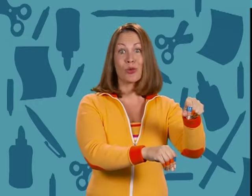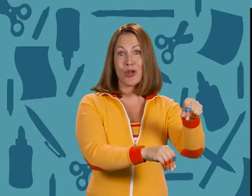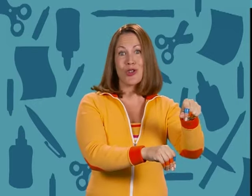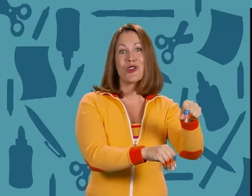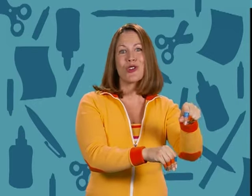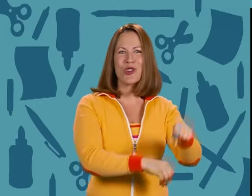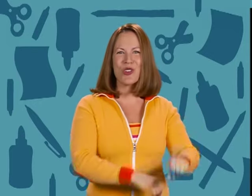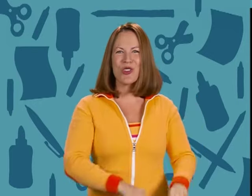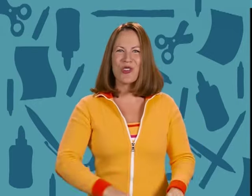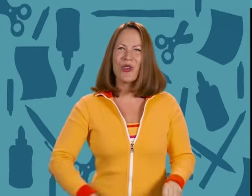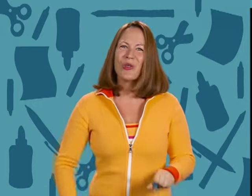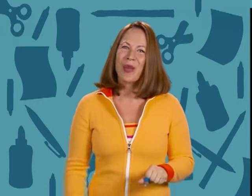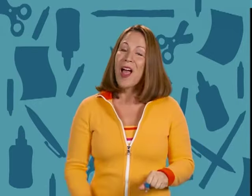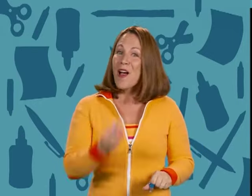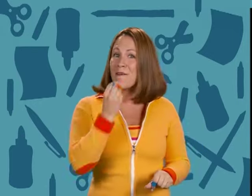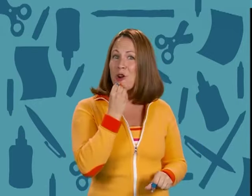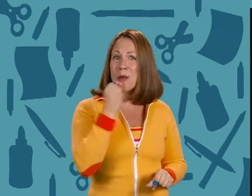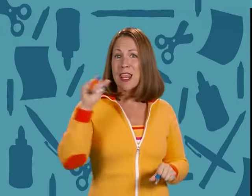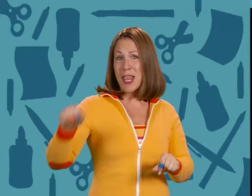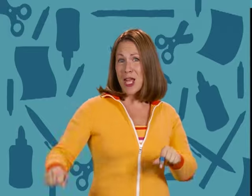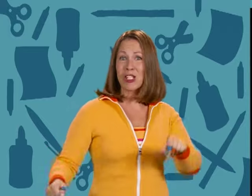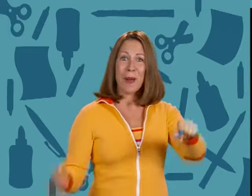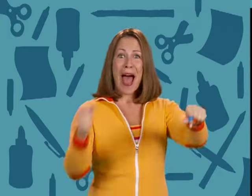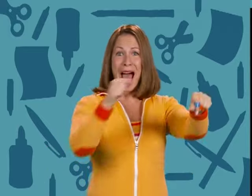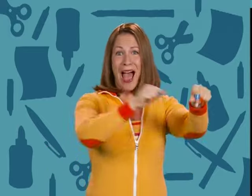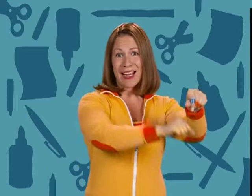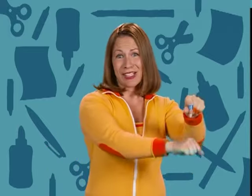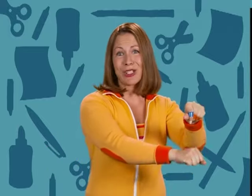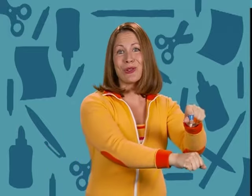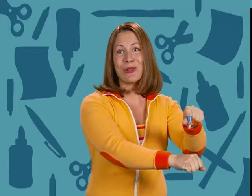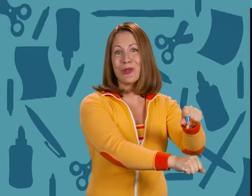room for my lunchbox, too.